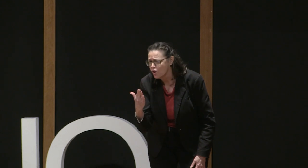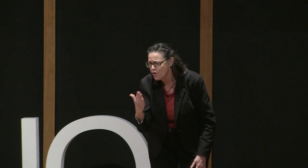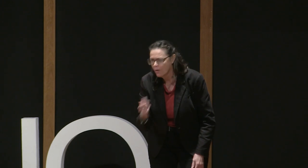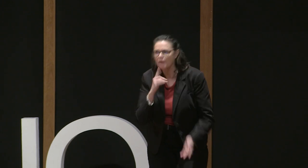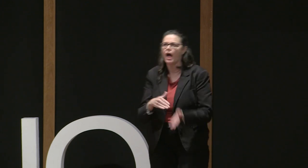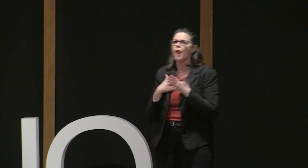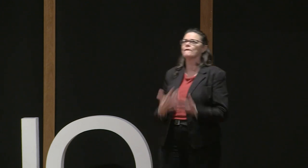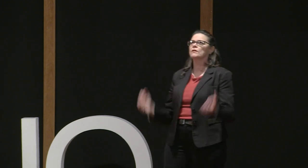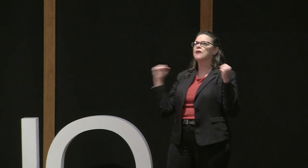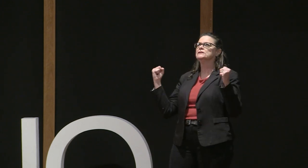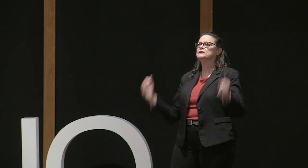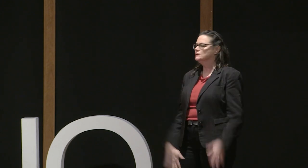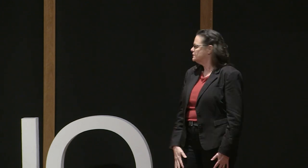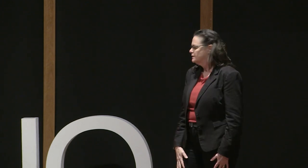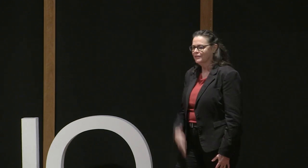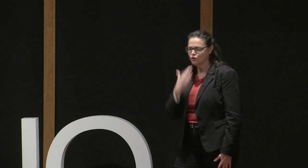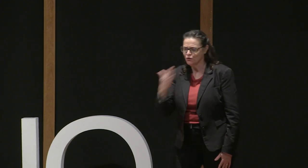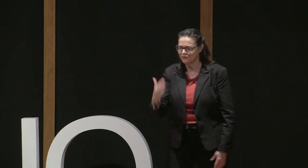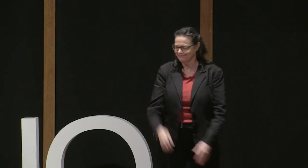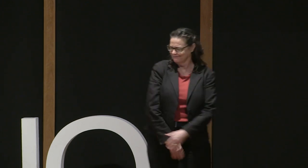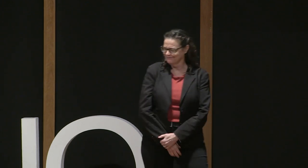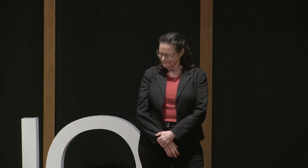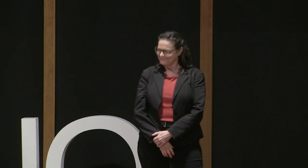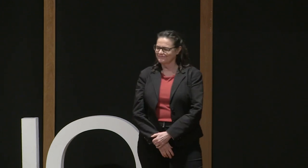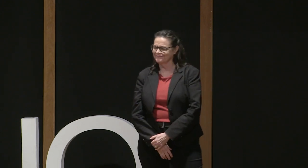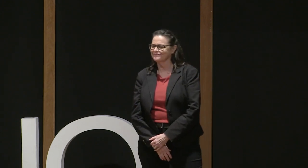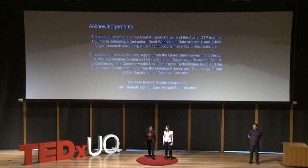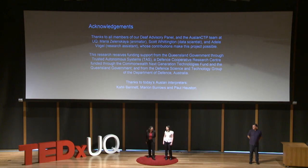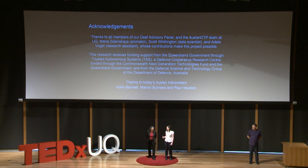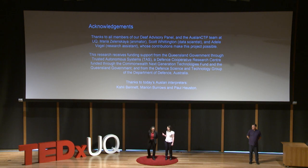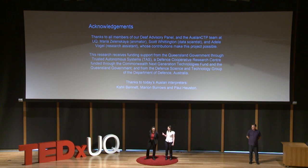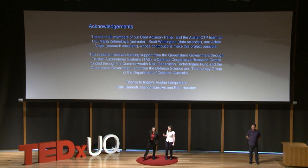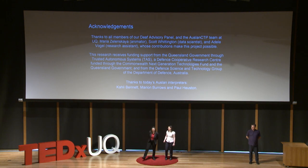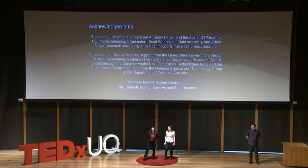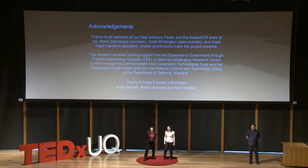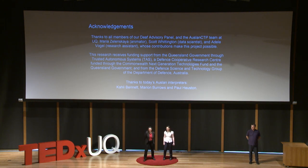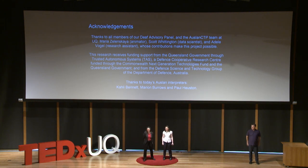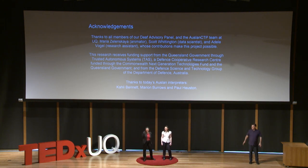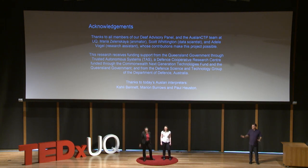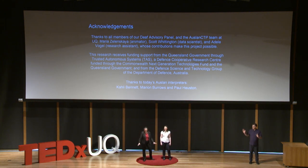Yes, please. Thank you. That would be an enormous help. you. Thank